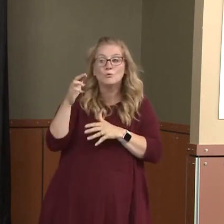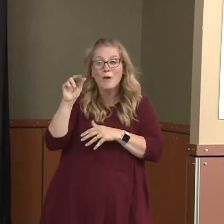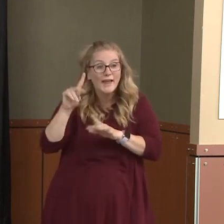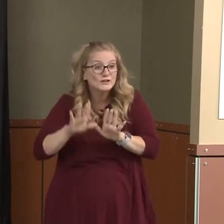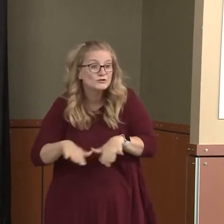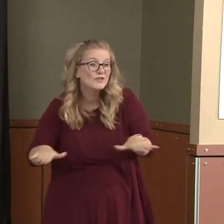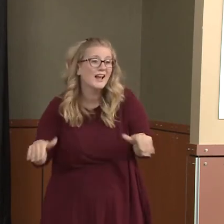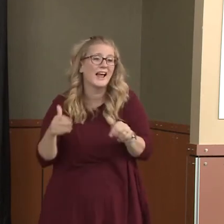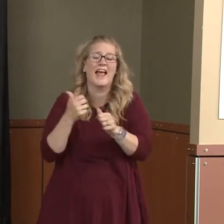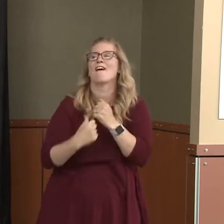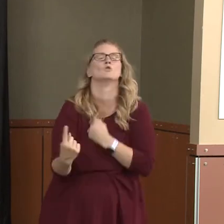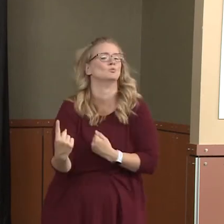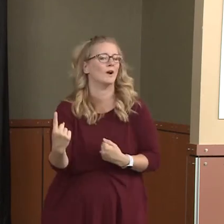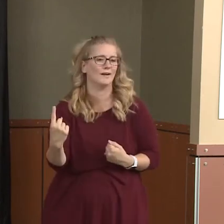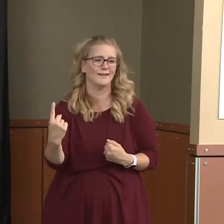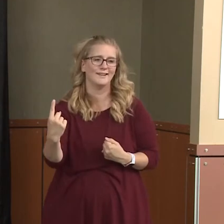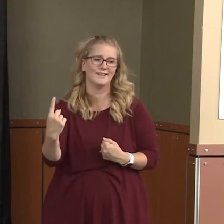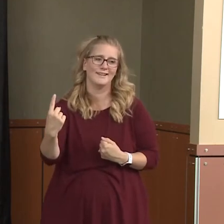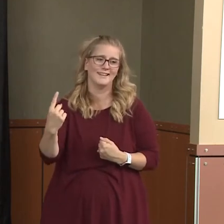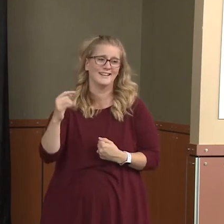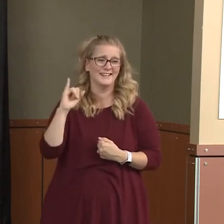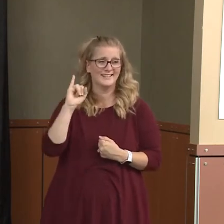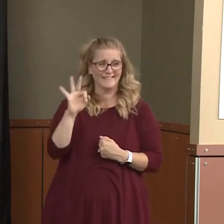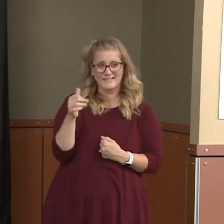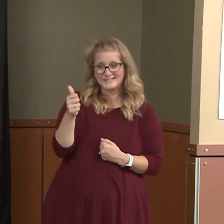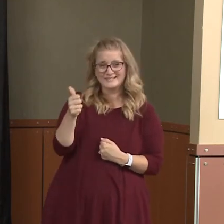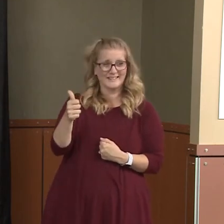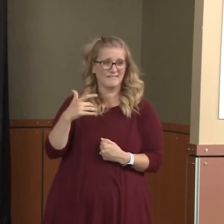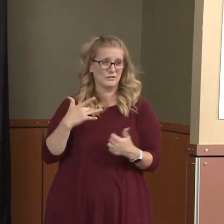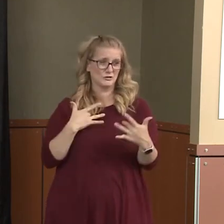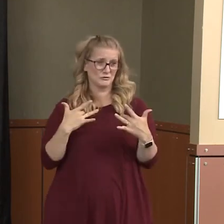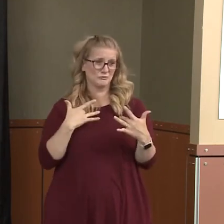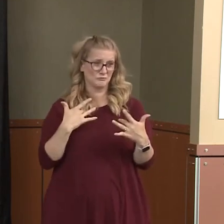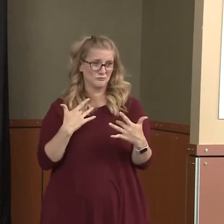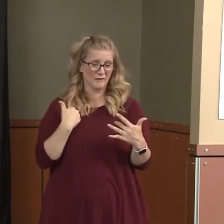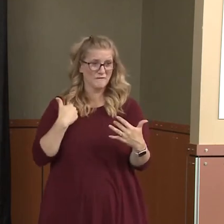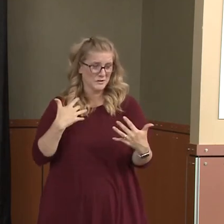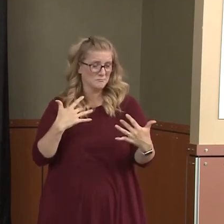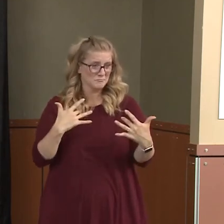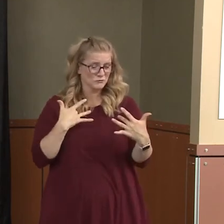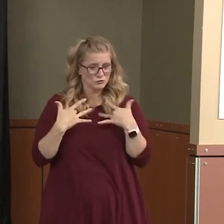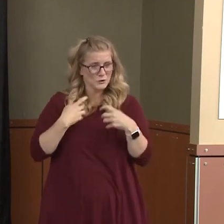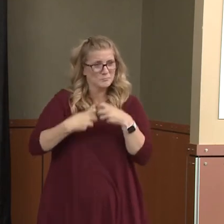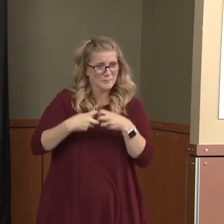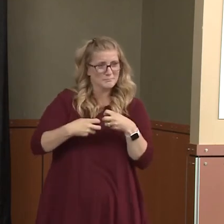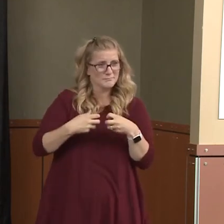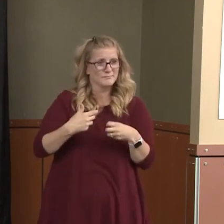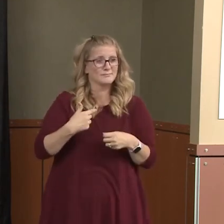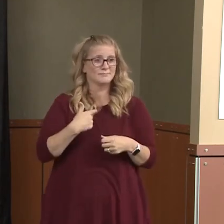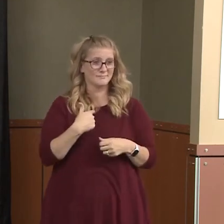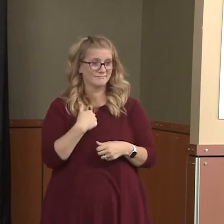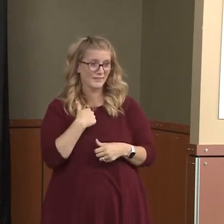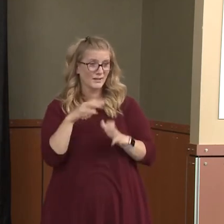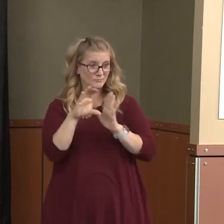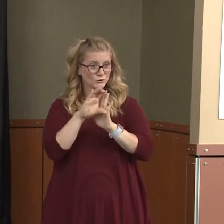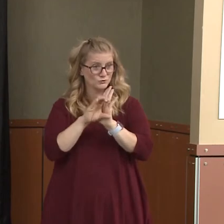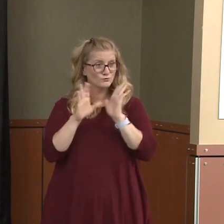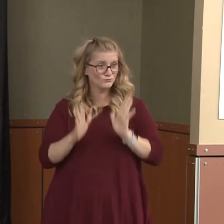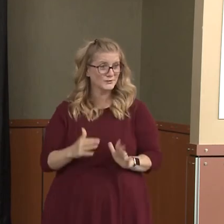So if you've got an issue with wearing a mask, and as a constitutionalist myself, I'll tell you this isn't a constitutional matter.